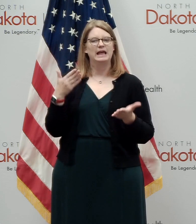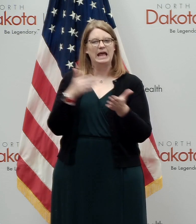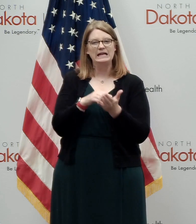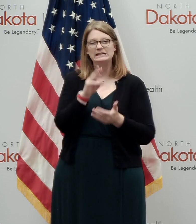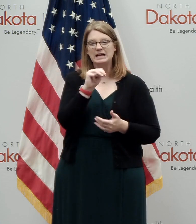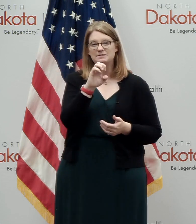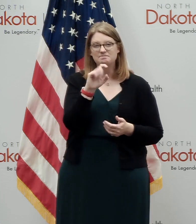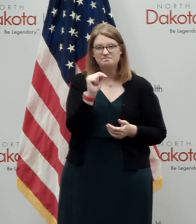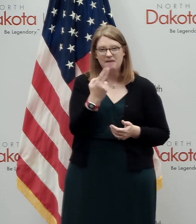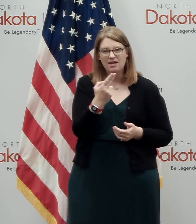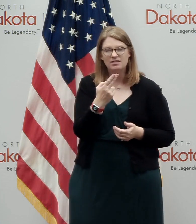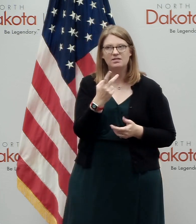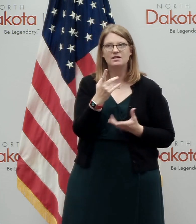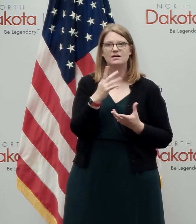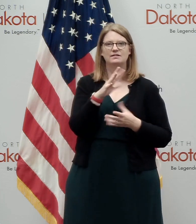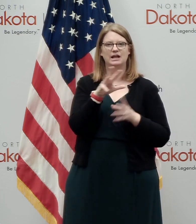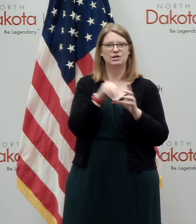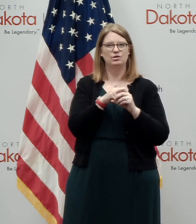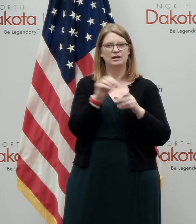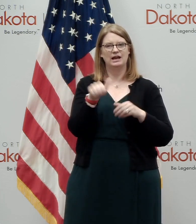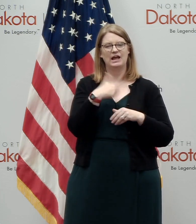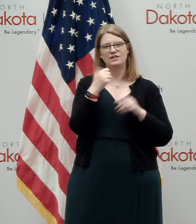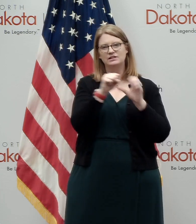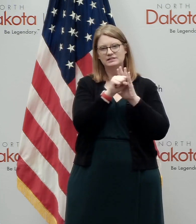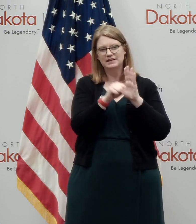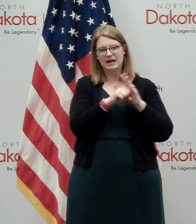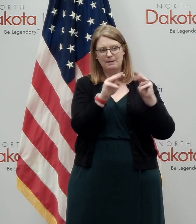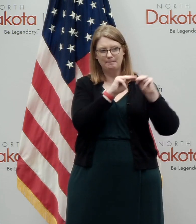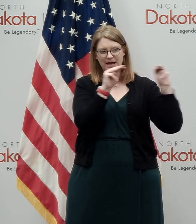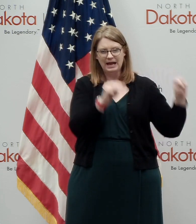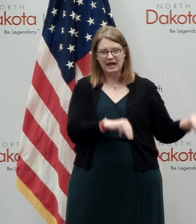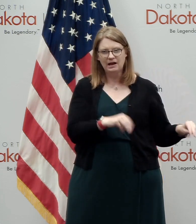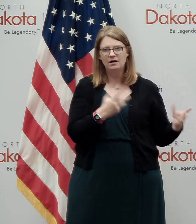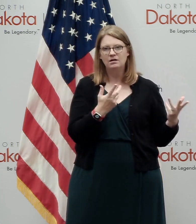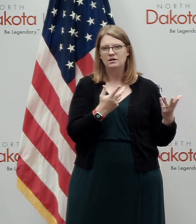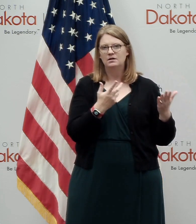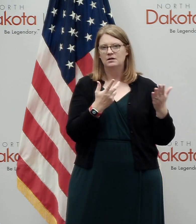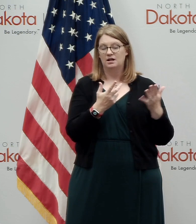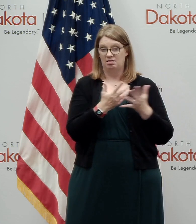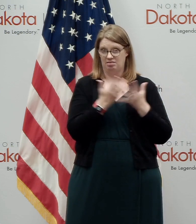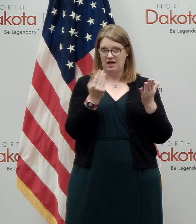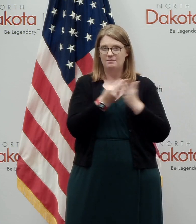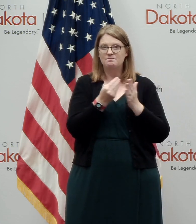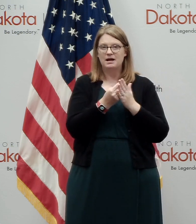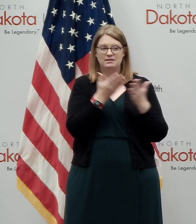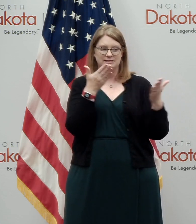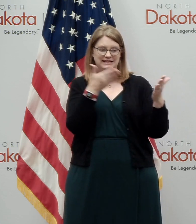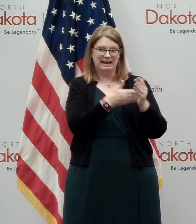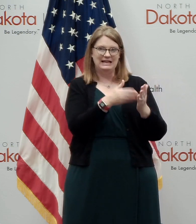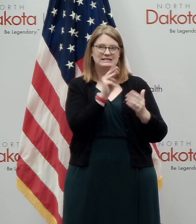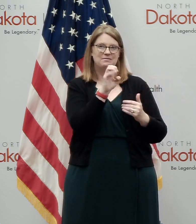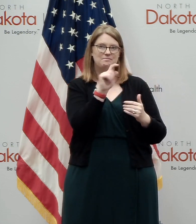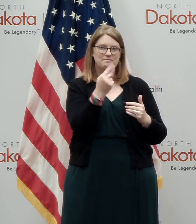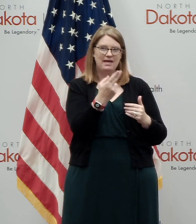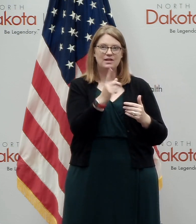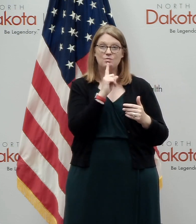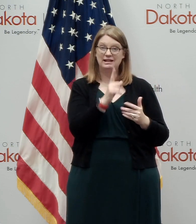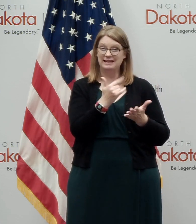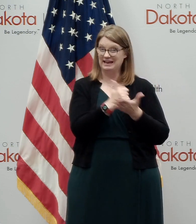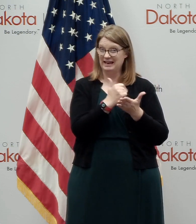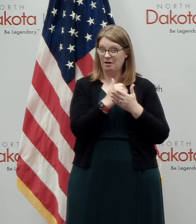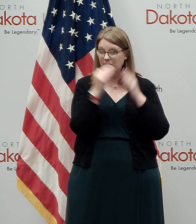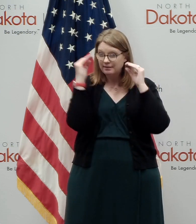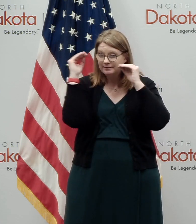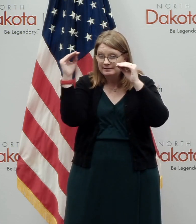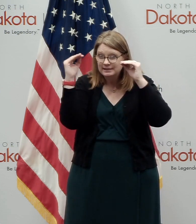campaigns, which ran, including in our neighboring state in Montana and others, uh, where lots of money was spent, but they were effective in helping educate people about the